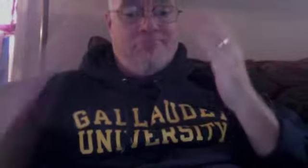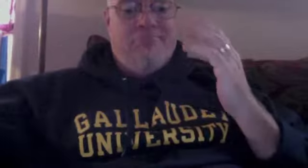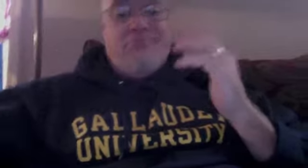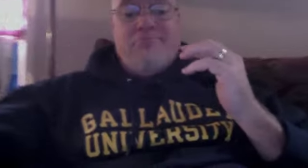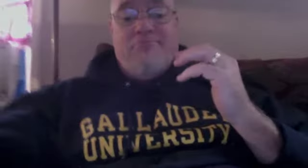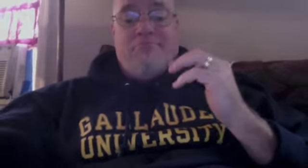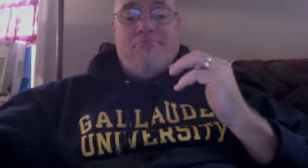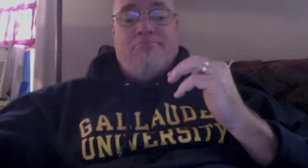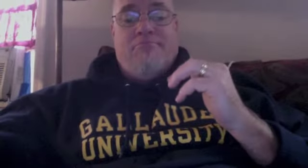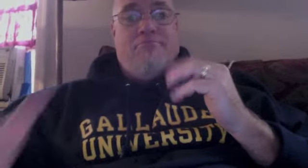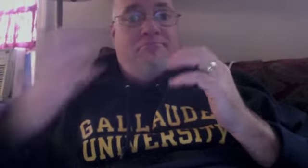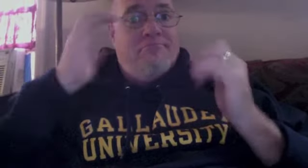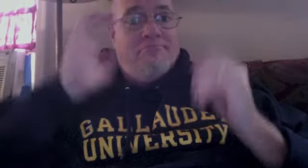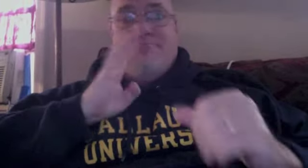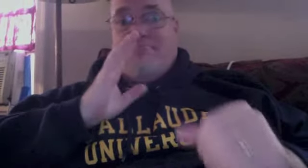It's like I do can't do it.